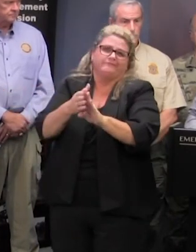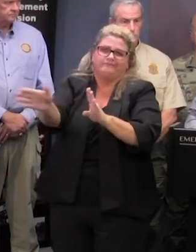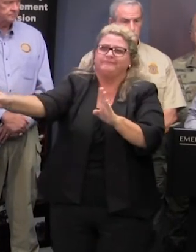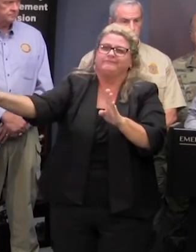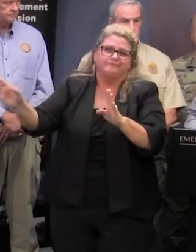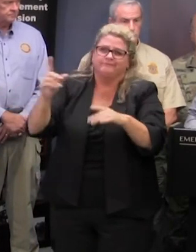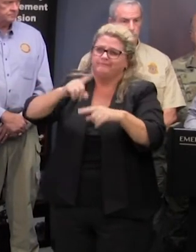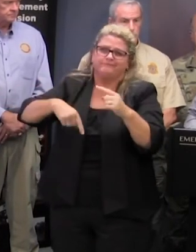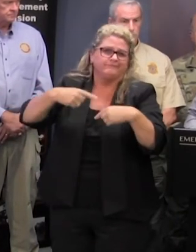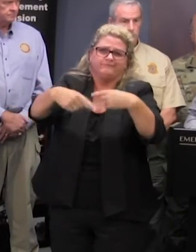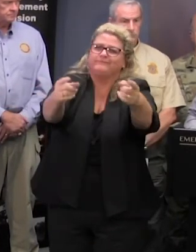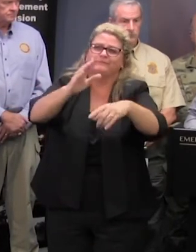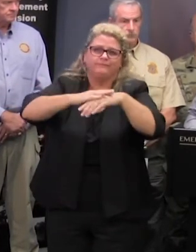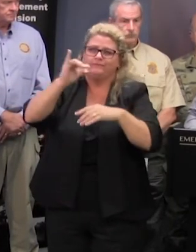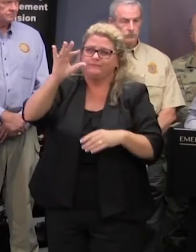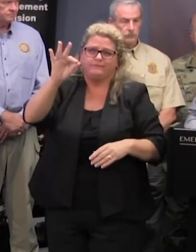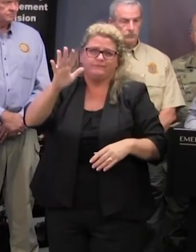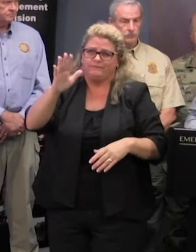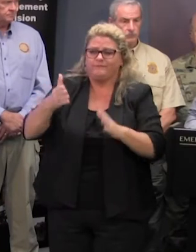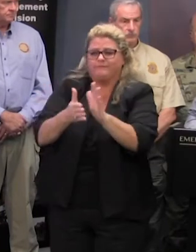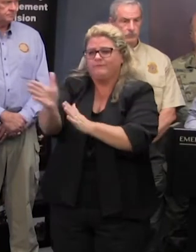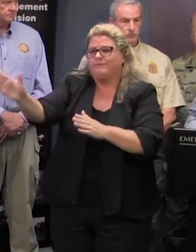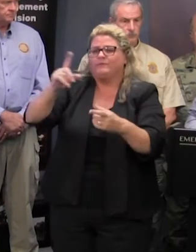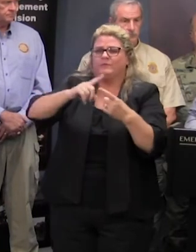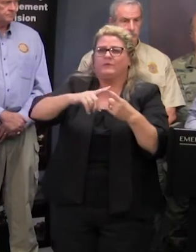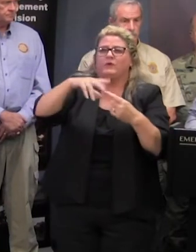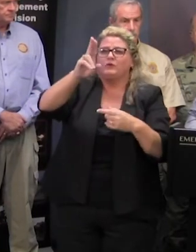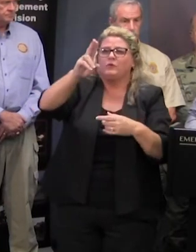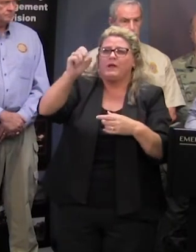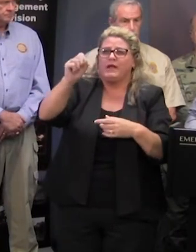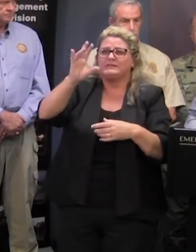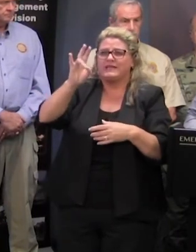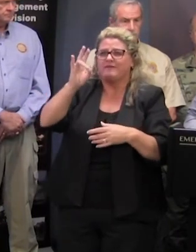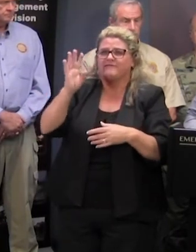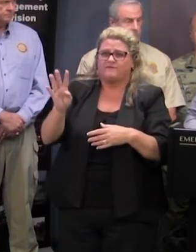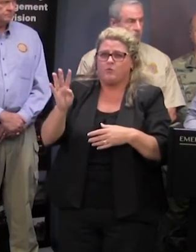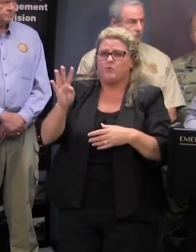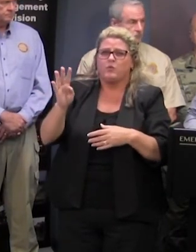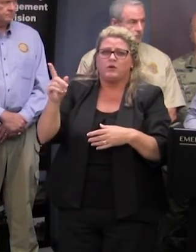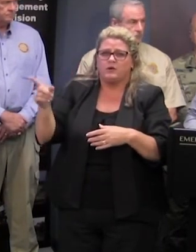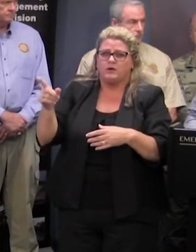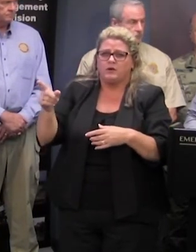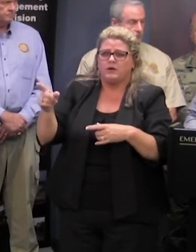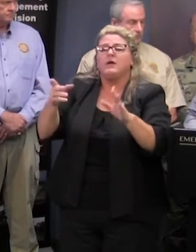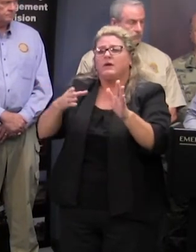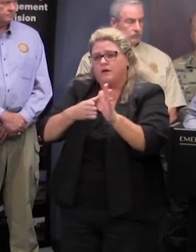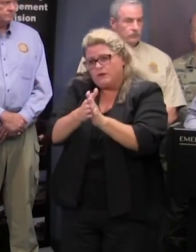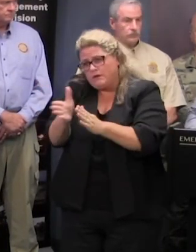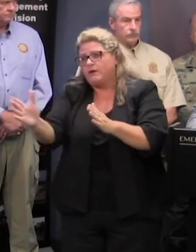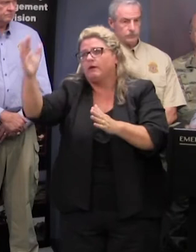i-74 us-74 interchange uh that route will take you to